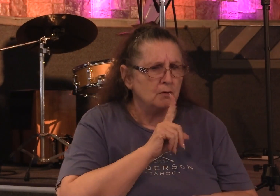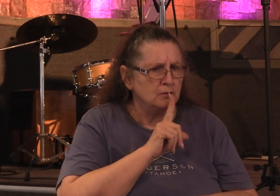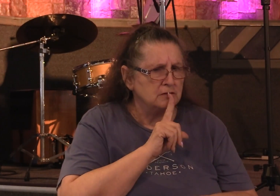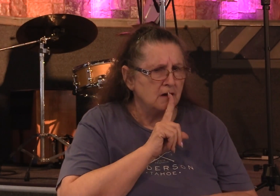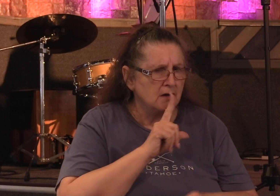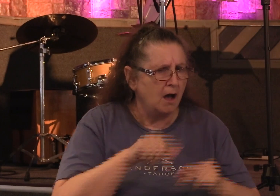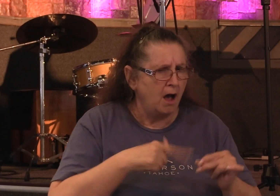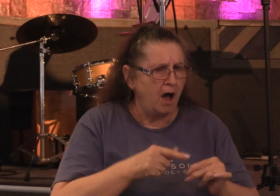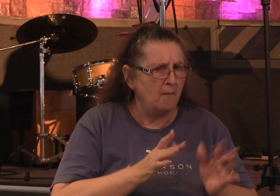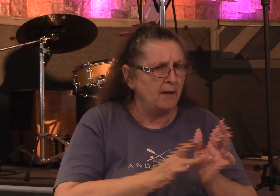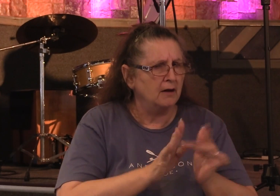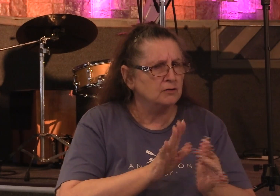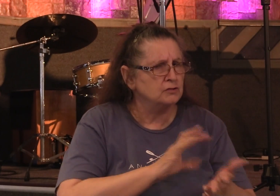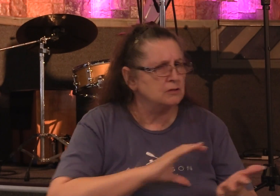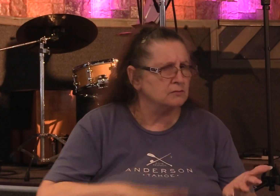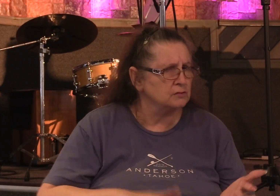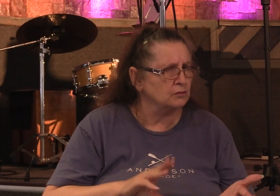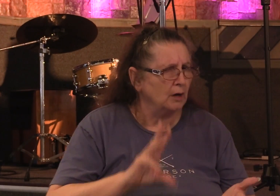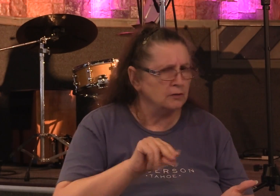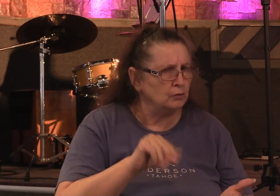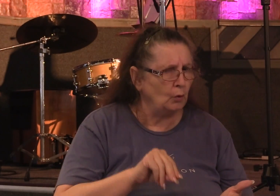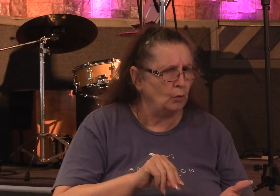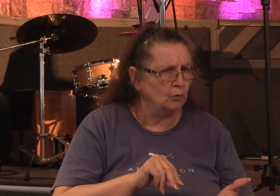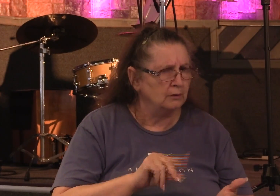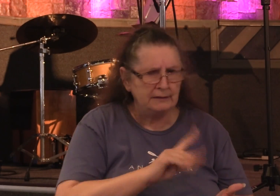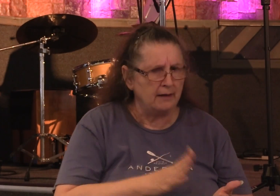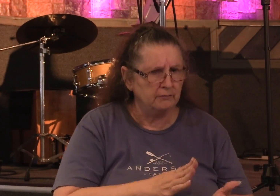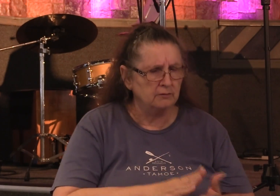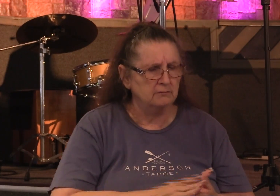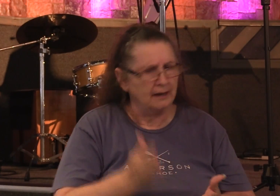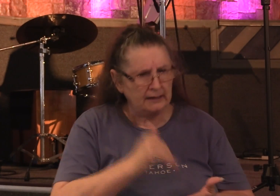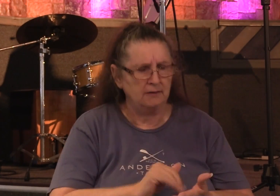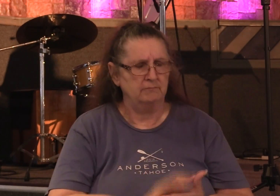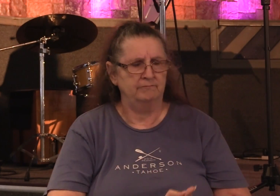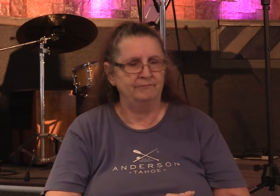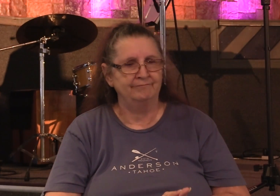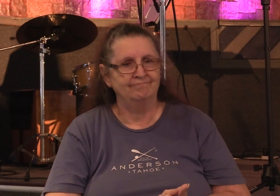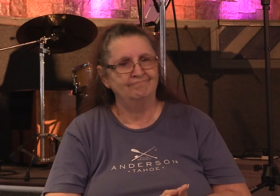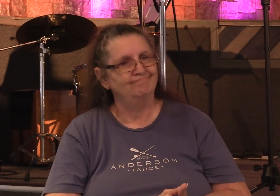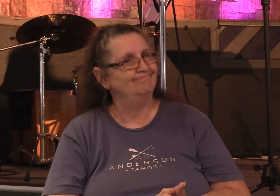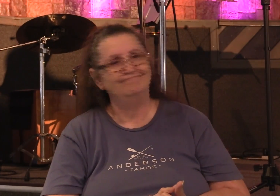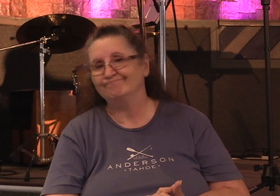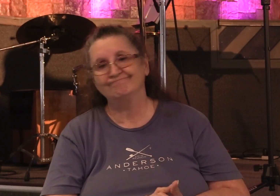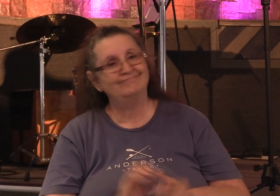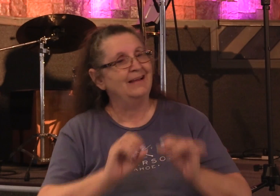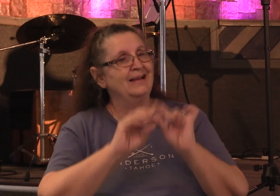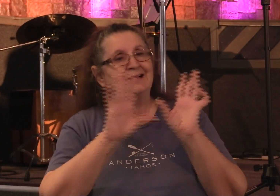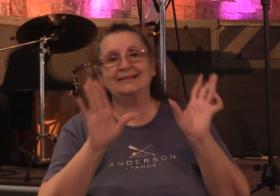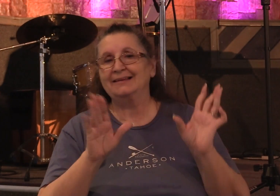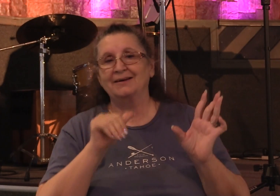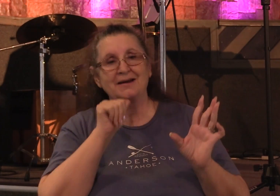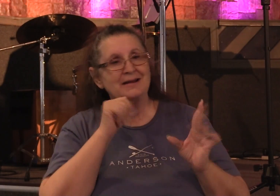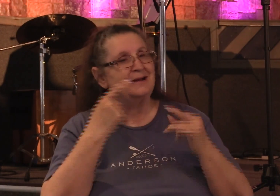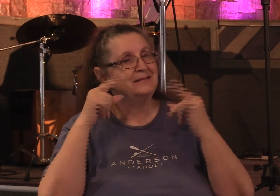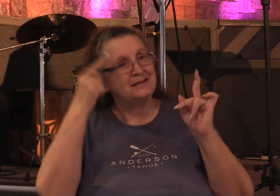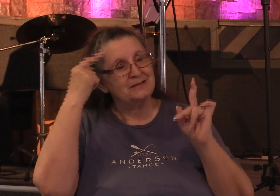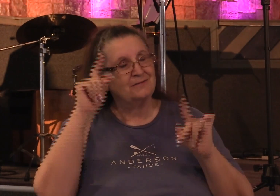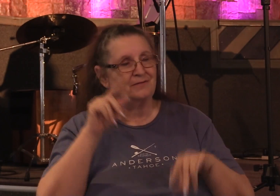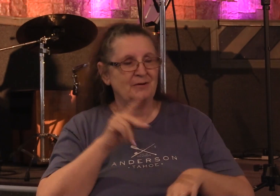anymore the name of the Lord Jesus Christ. Well, that obviously wasn't going to work for them because the Lord